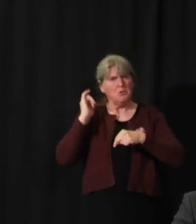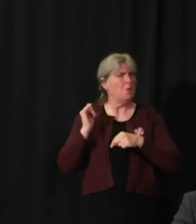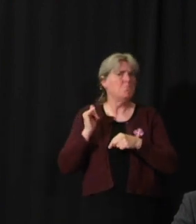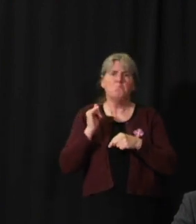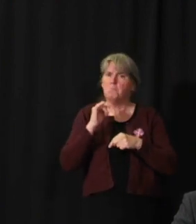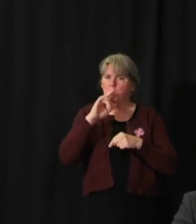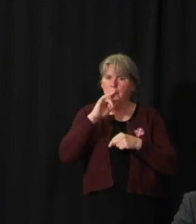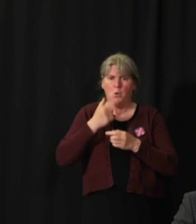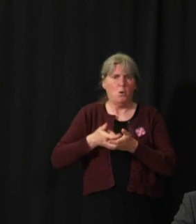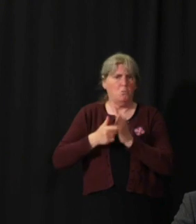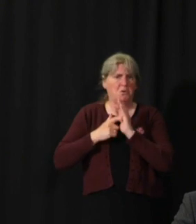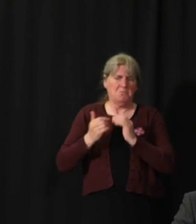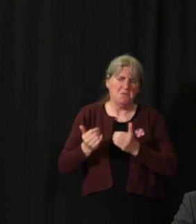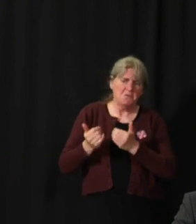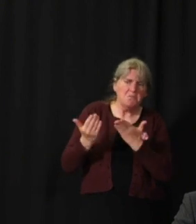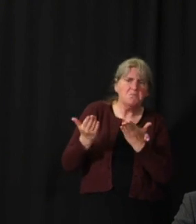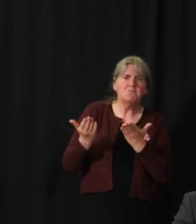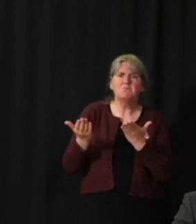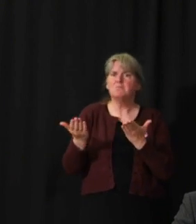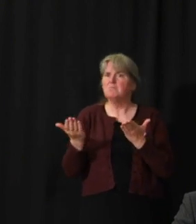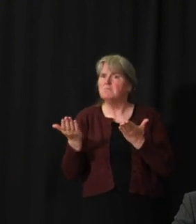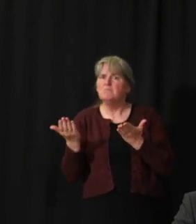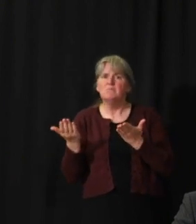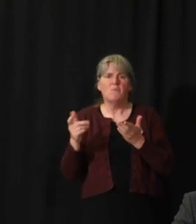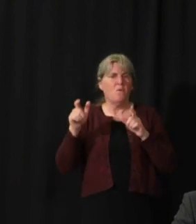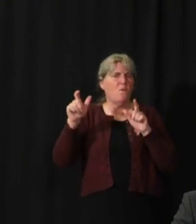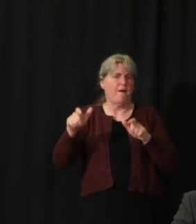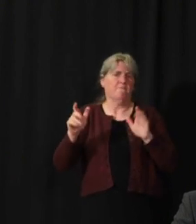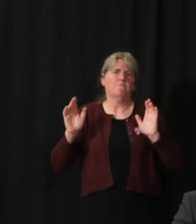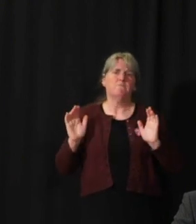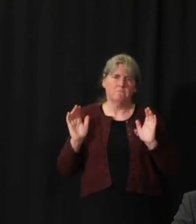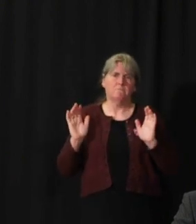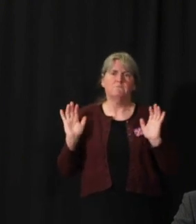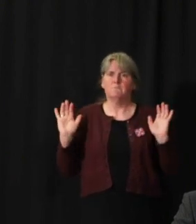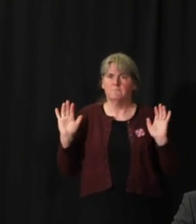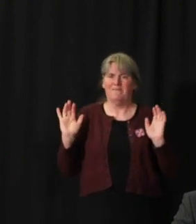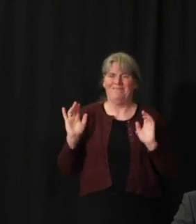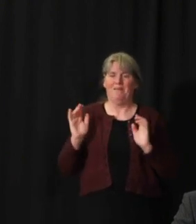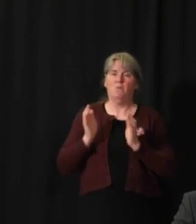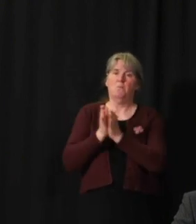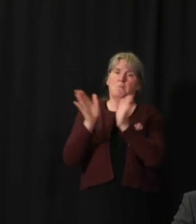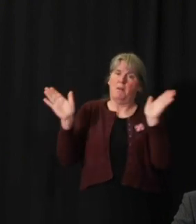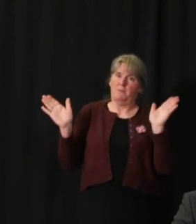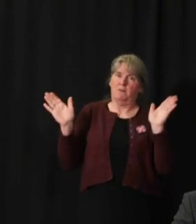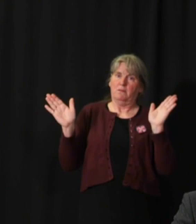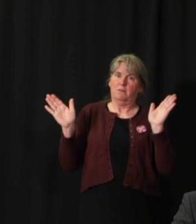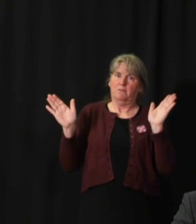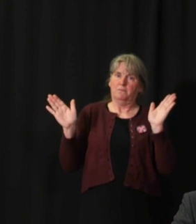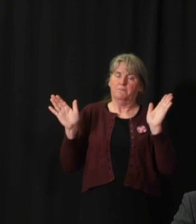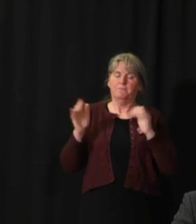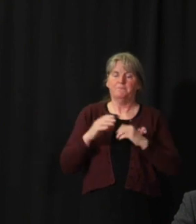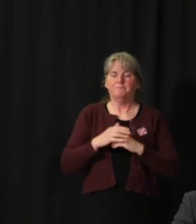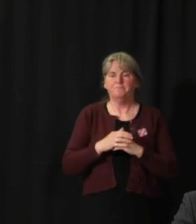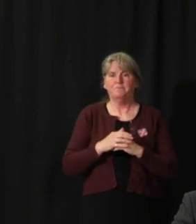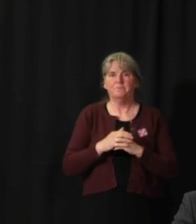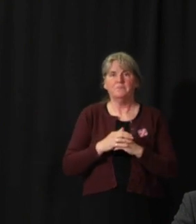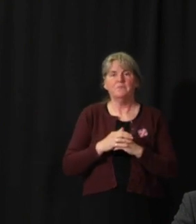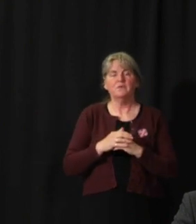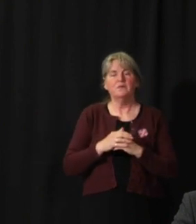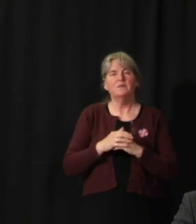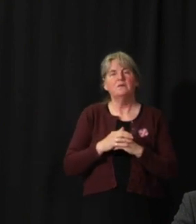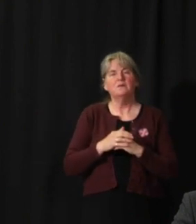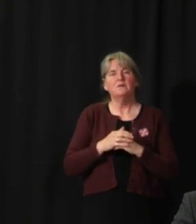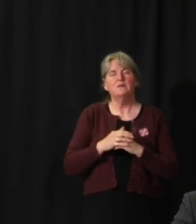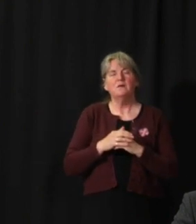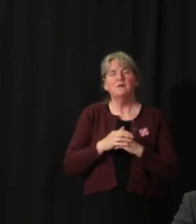absence of COVID circulation in our community that the attention really